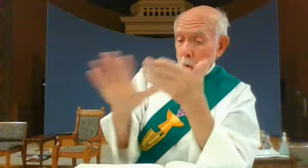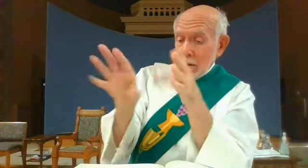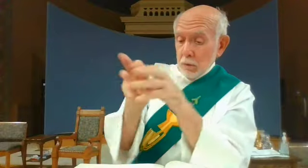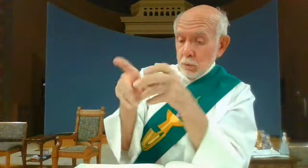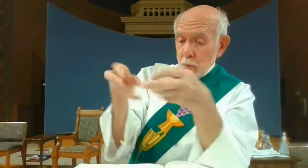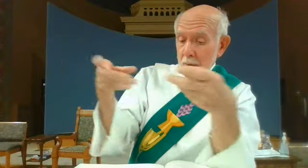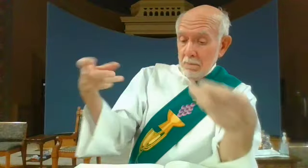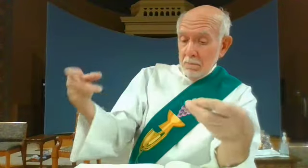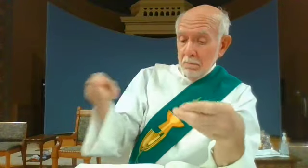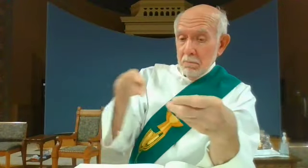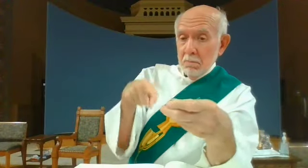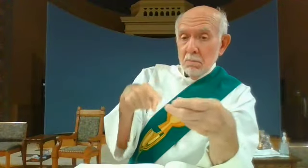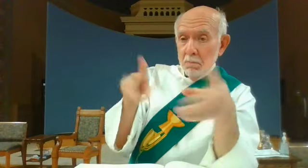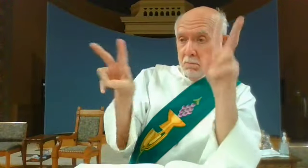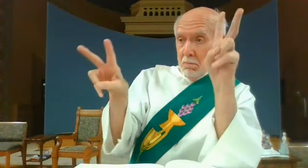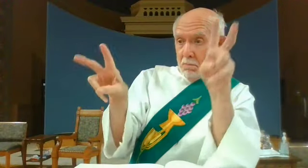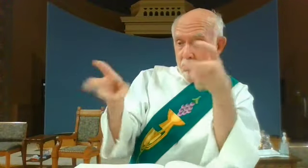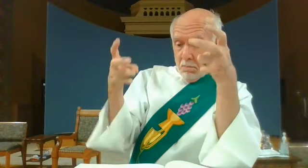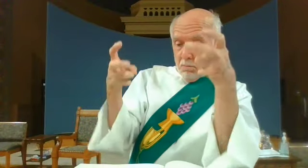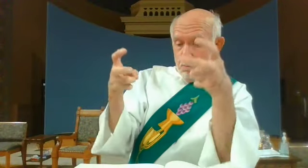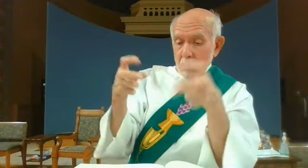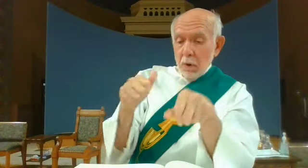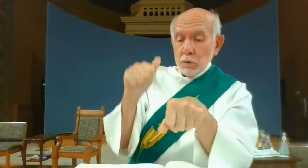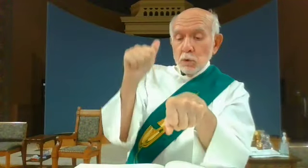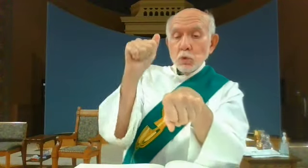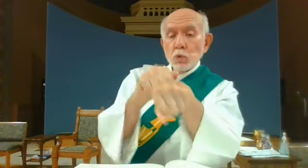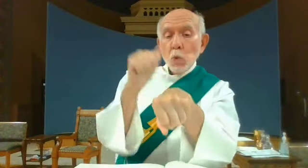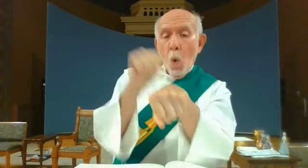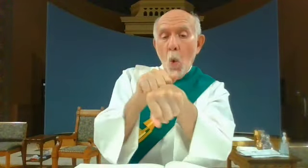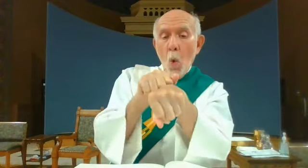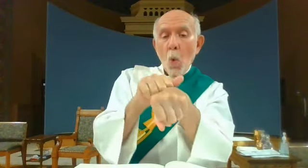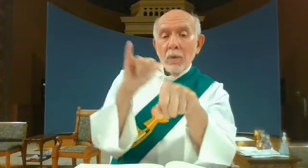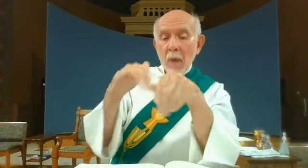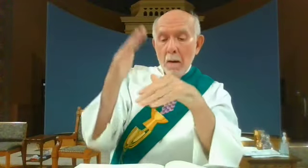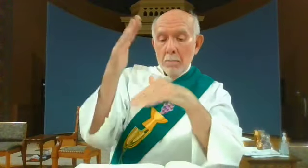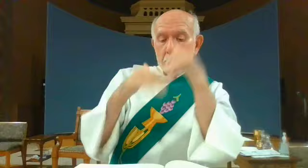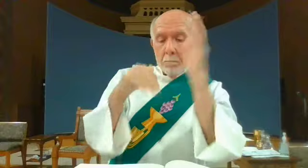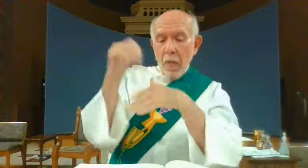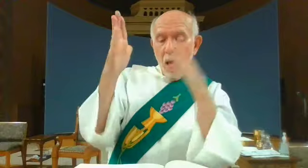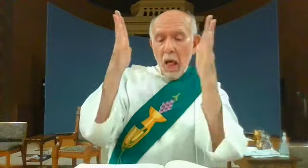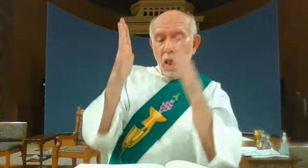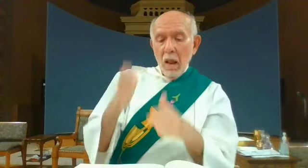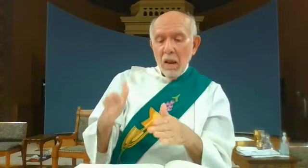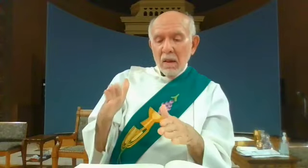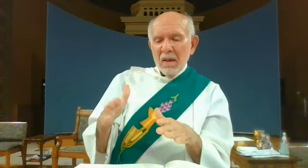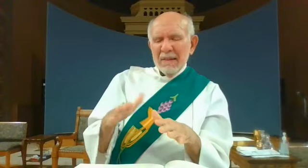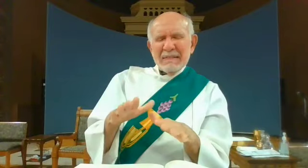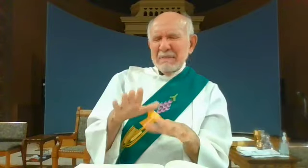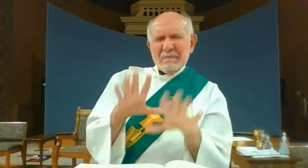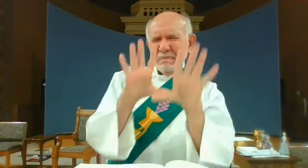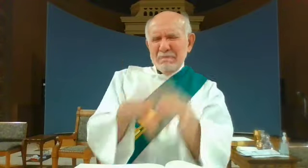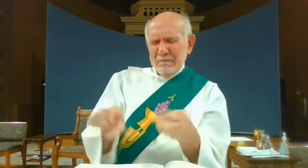did you never read in the scriptures the stone that the builders rejected